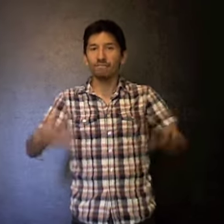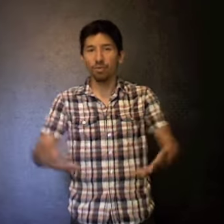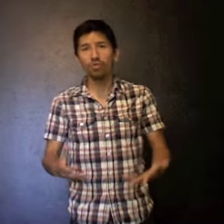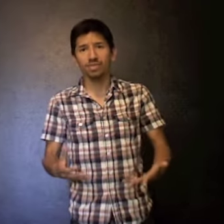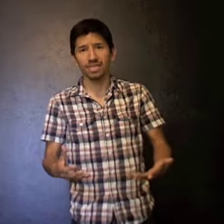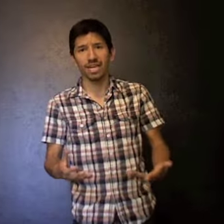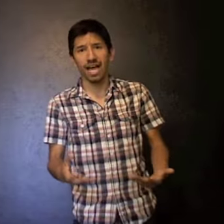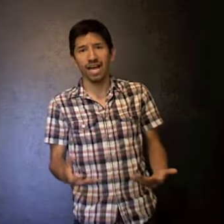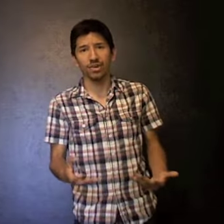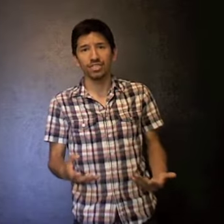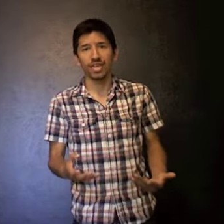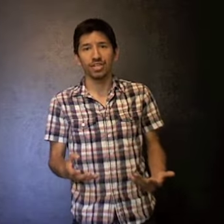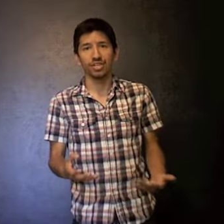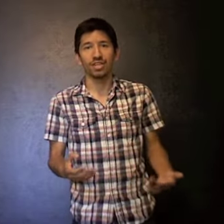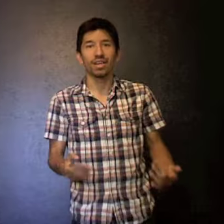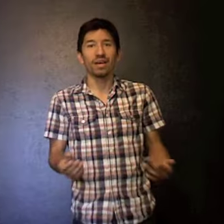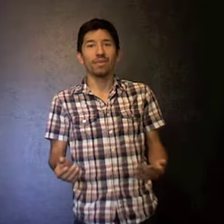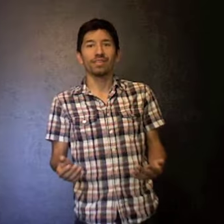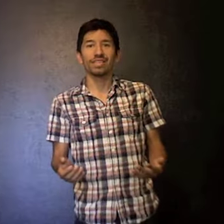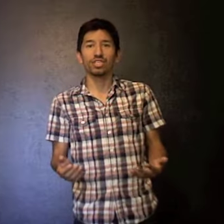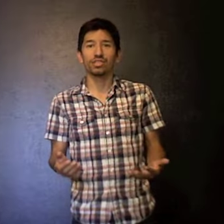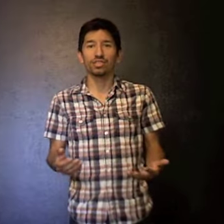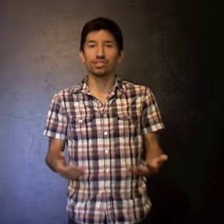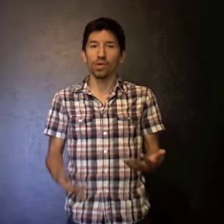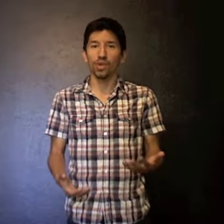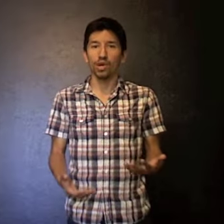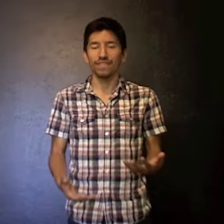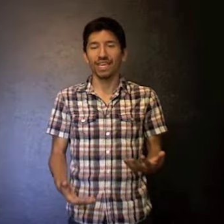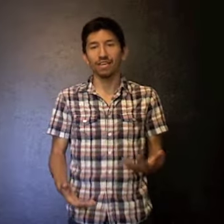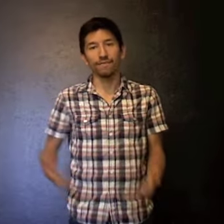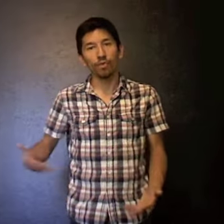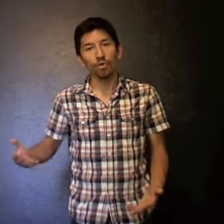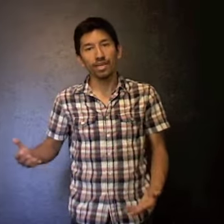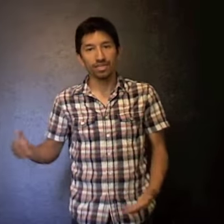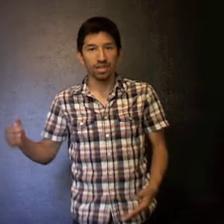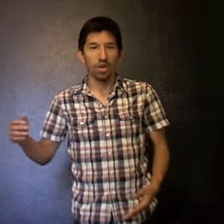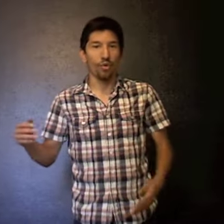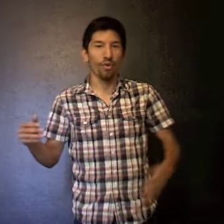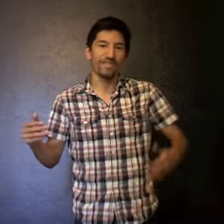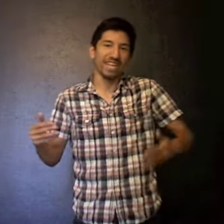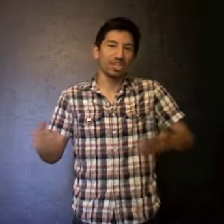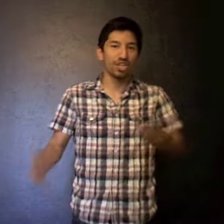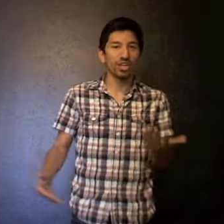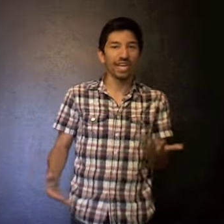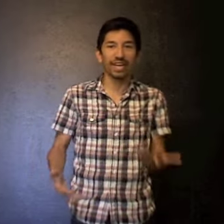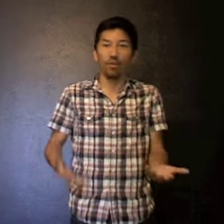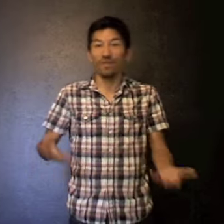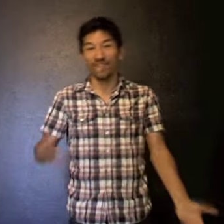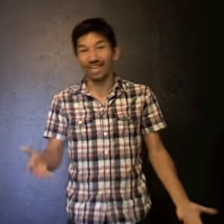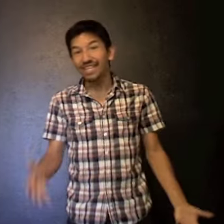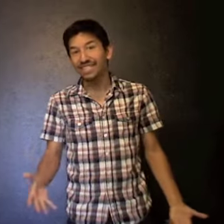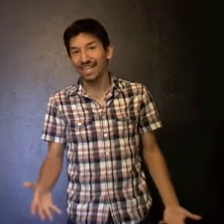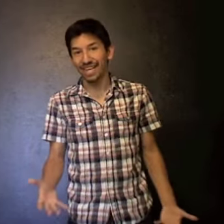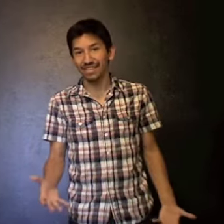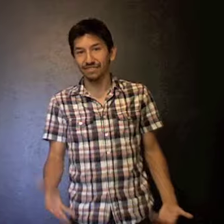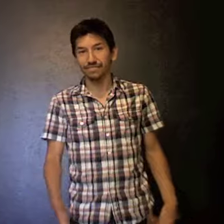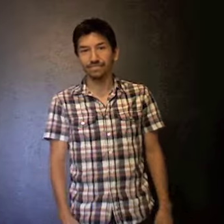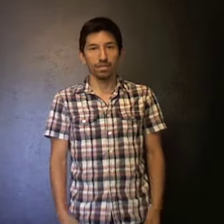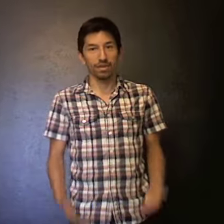important to get a higher education, but they just don't know if they can afford it or if they should get it or if they need to get it. But